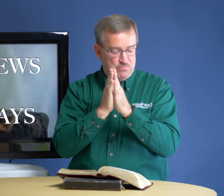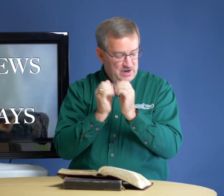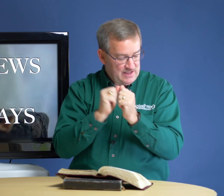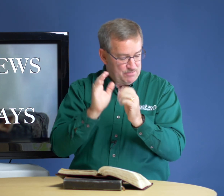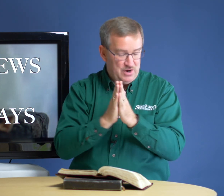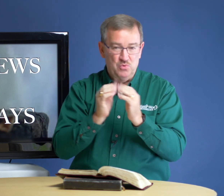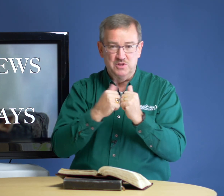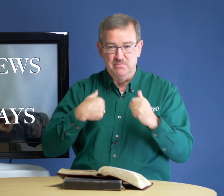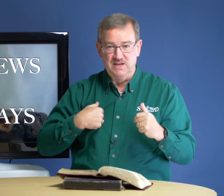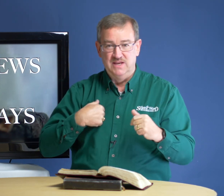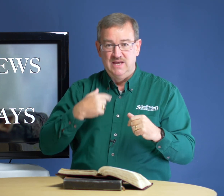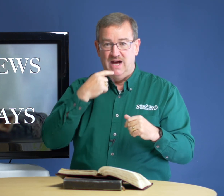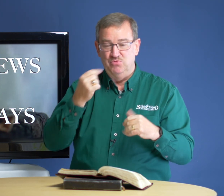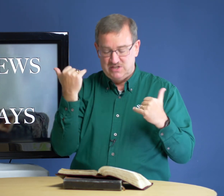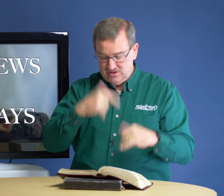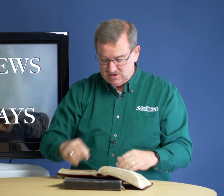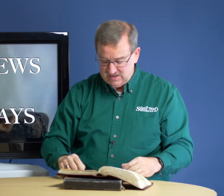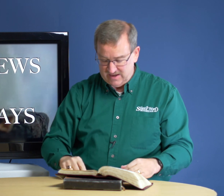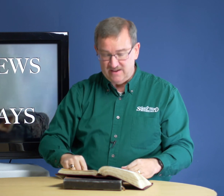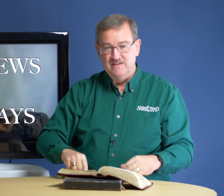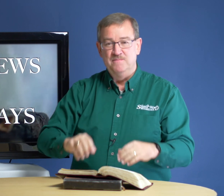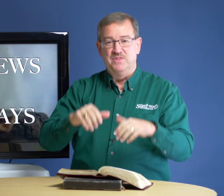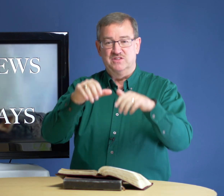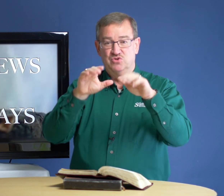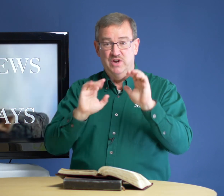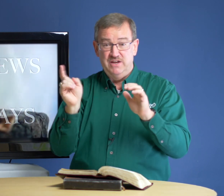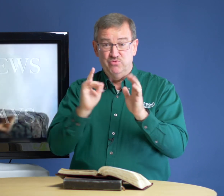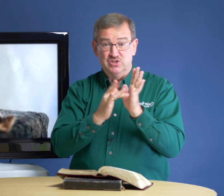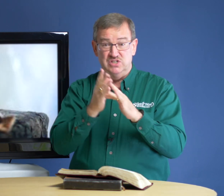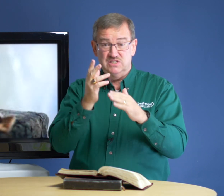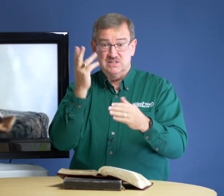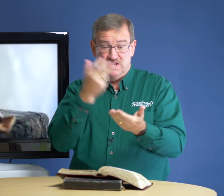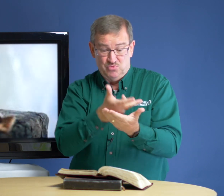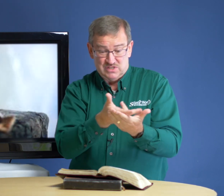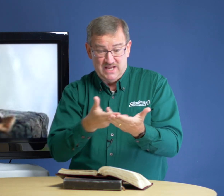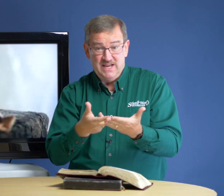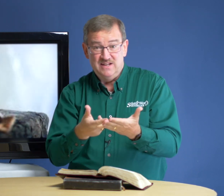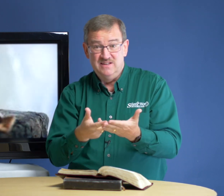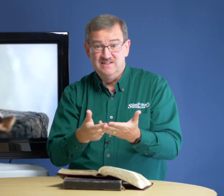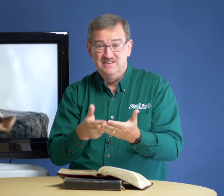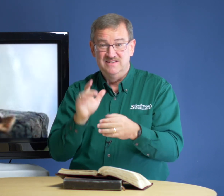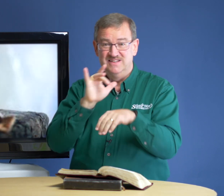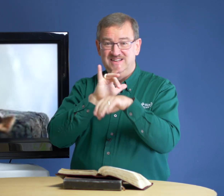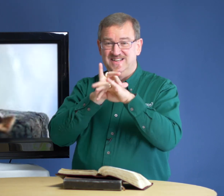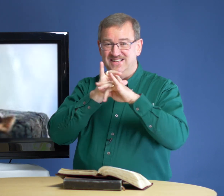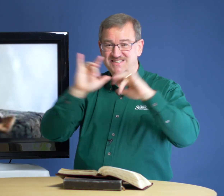prayed that prayer with me. I will tell you today that the grave where Jesus was laid is